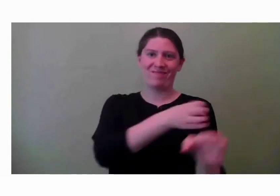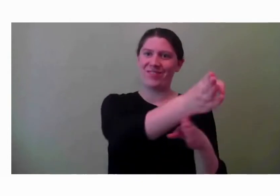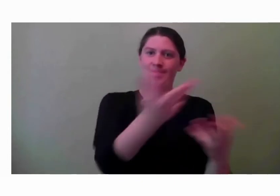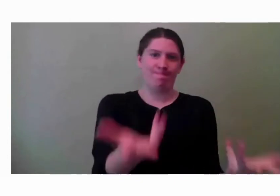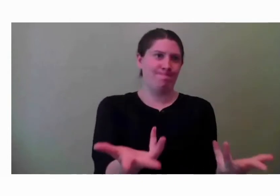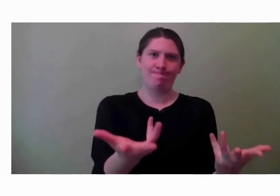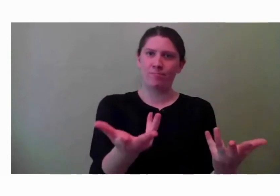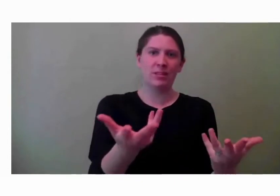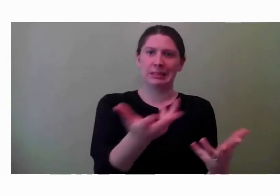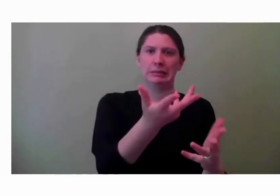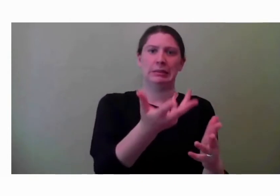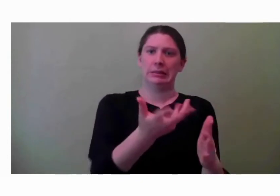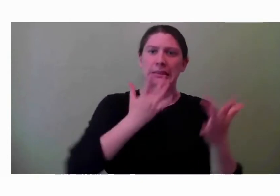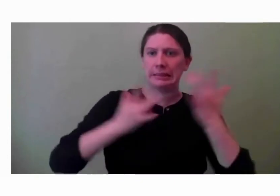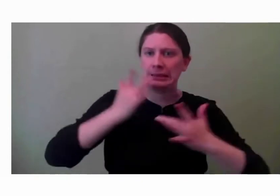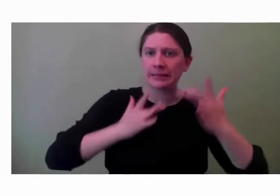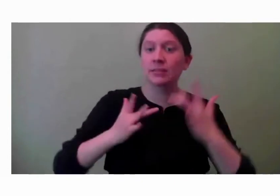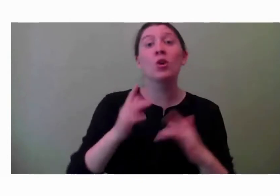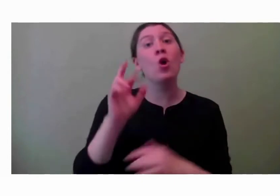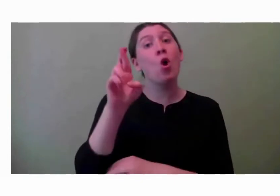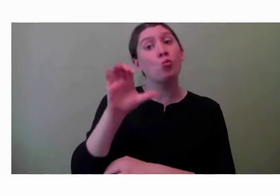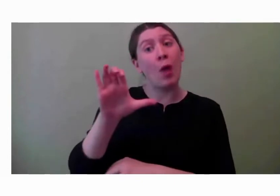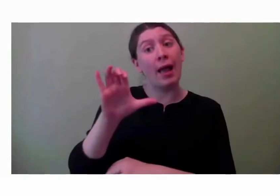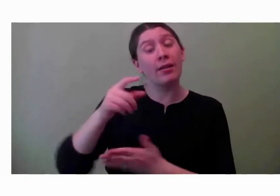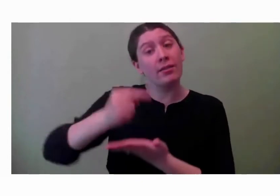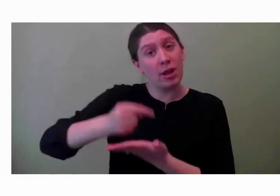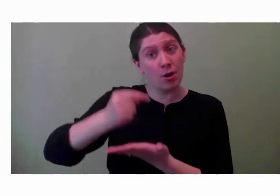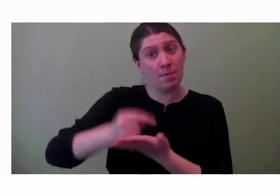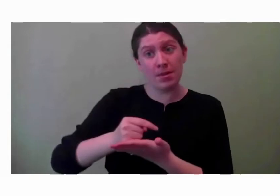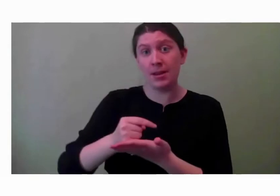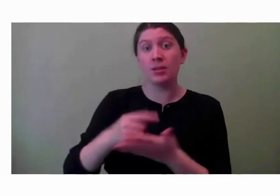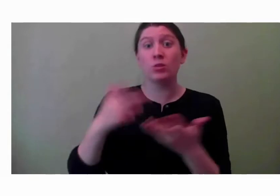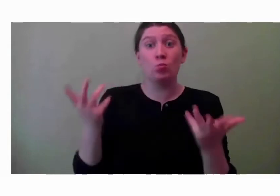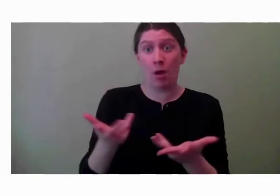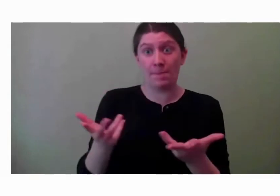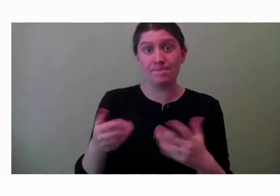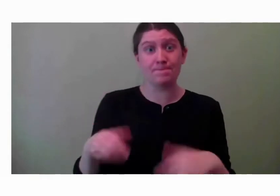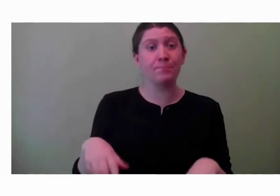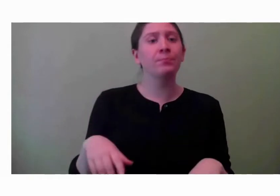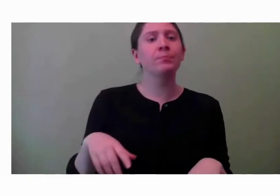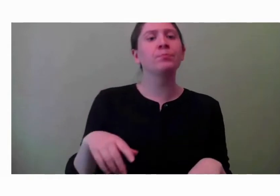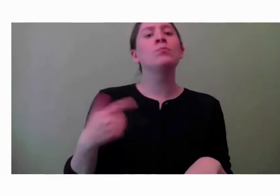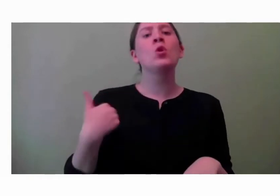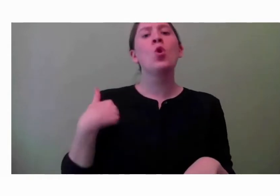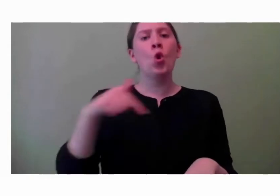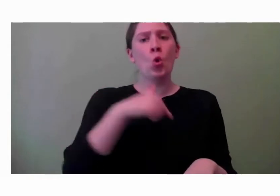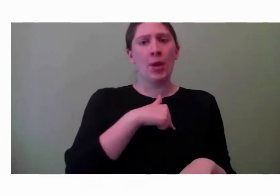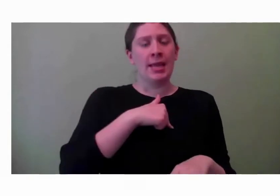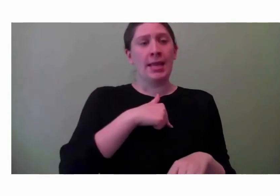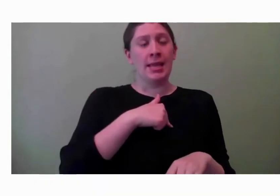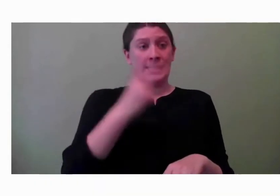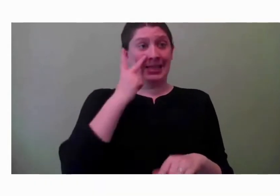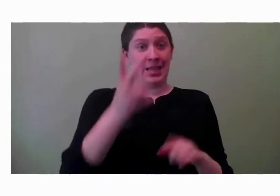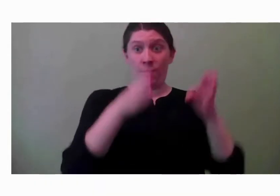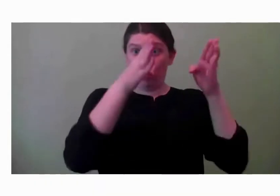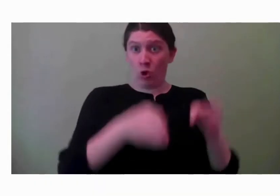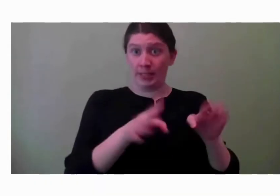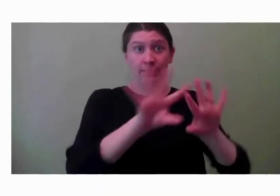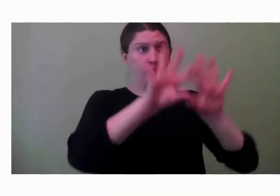recreation therapy is something where we look at the individual as a whole. We can work in a variety of